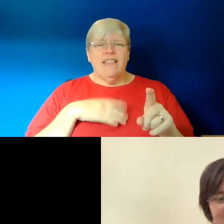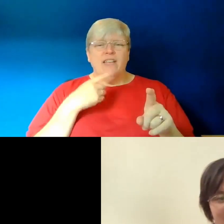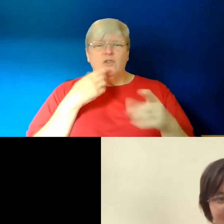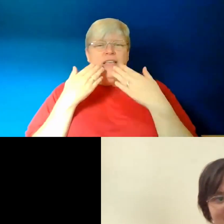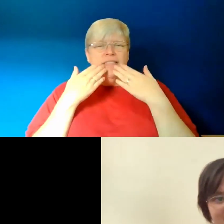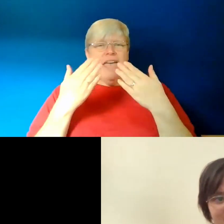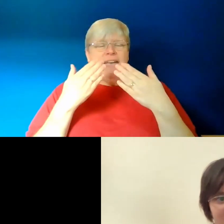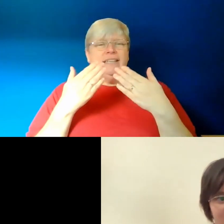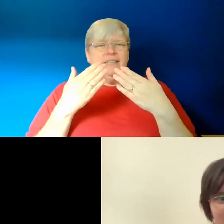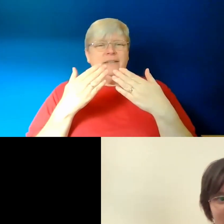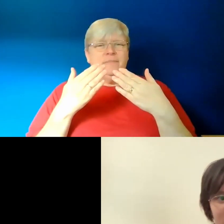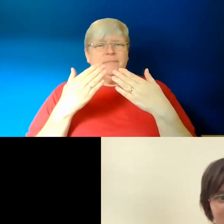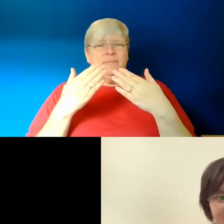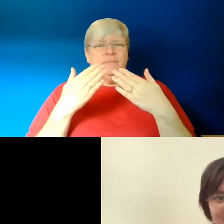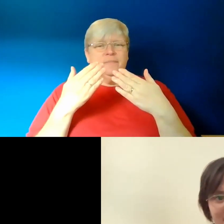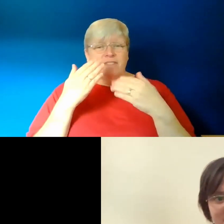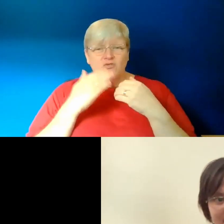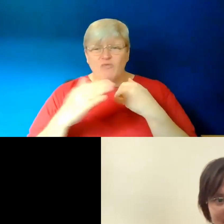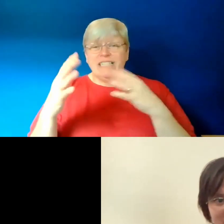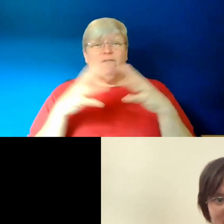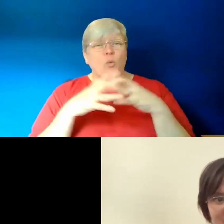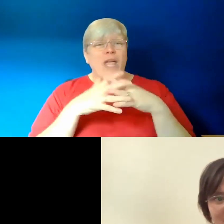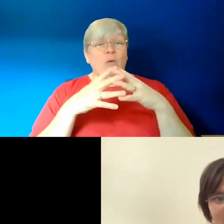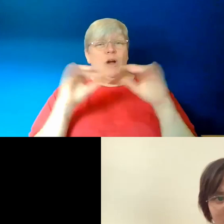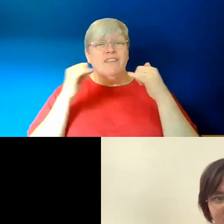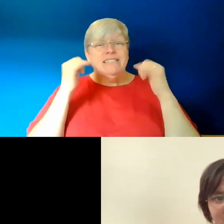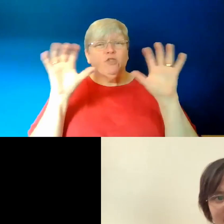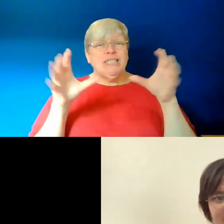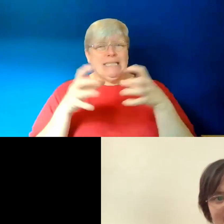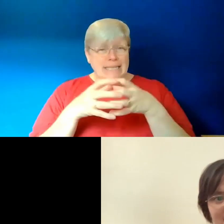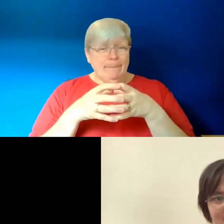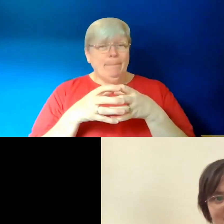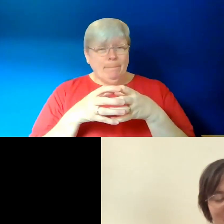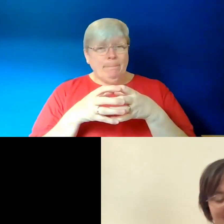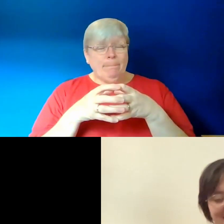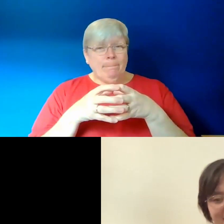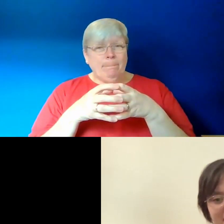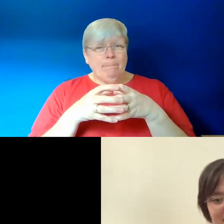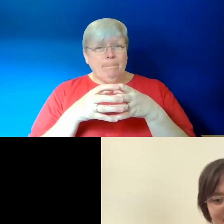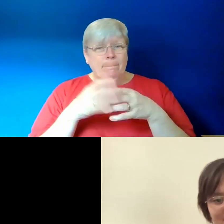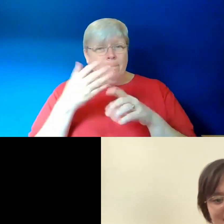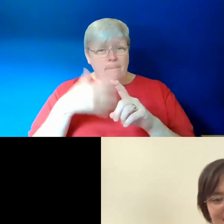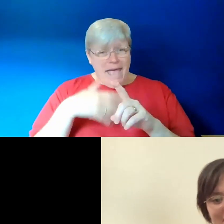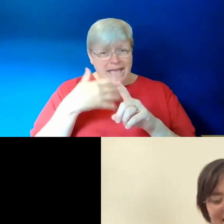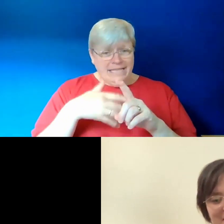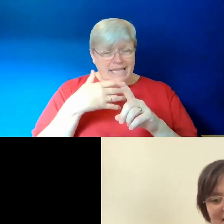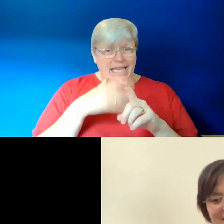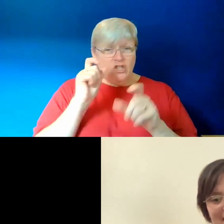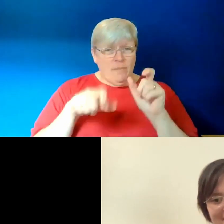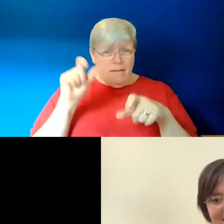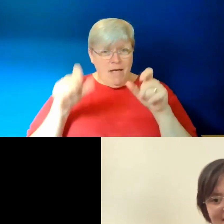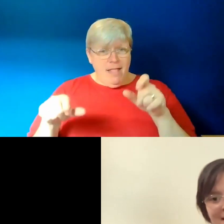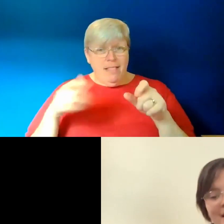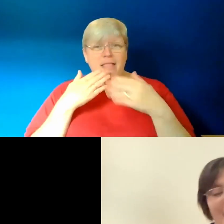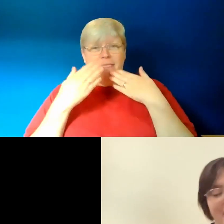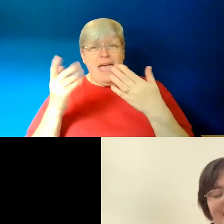to thank the rest of the Wayward Festival team, the behind the scenes people. I would like to thank